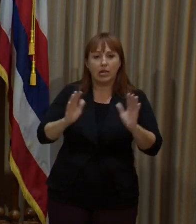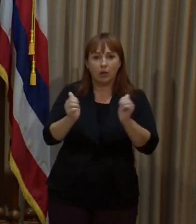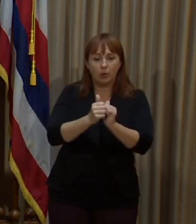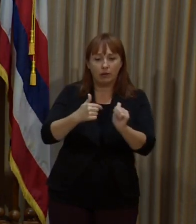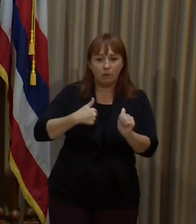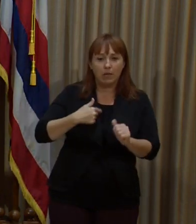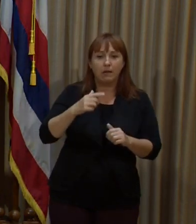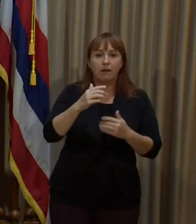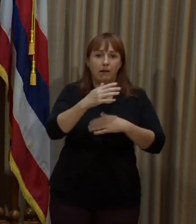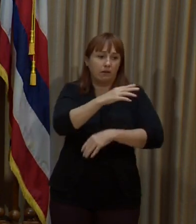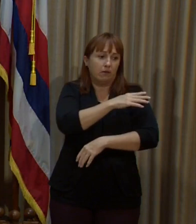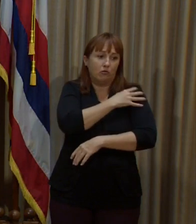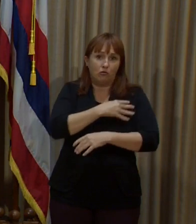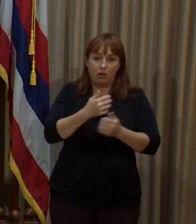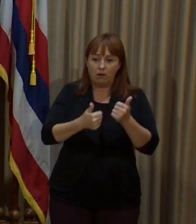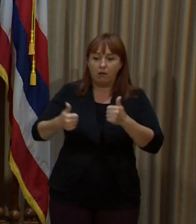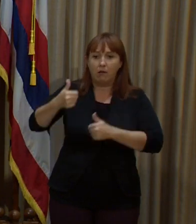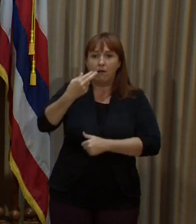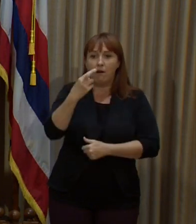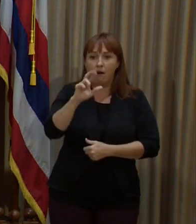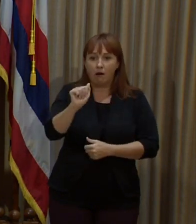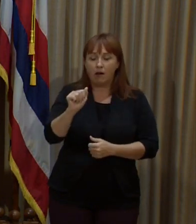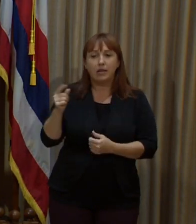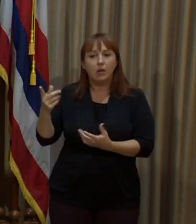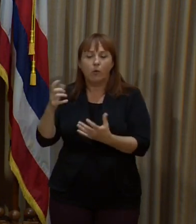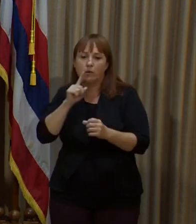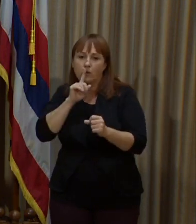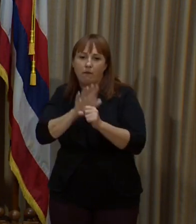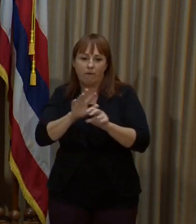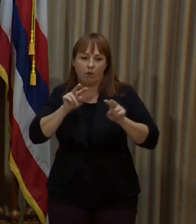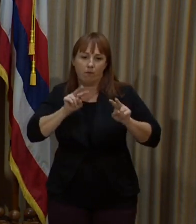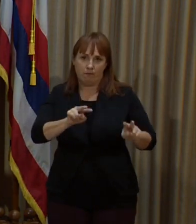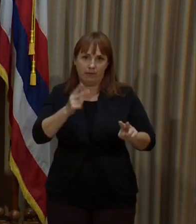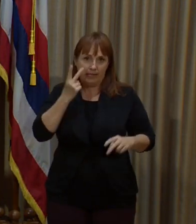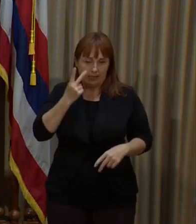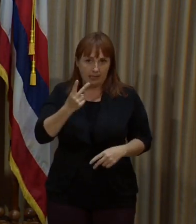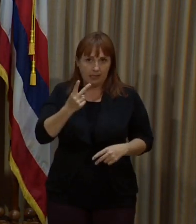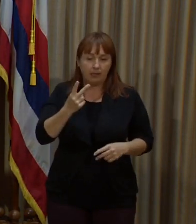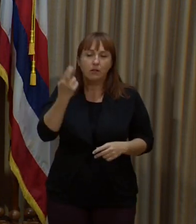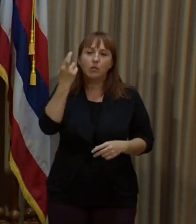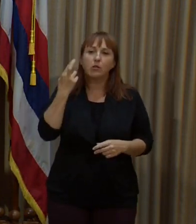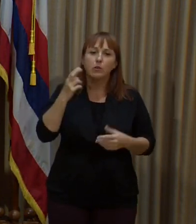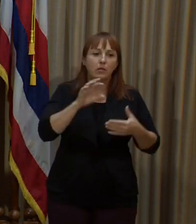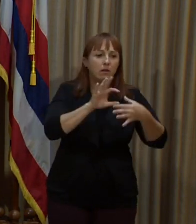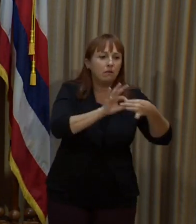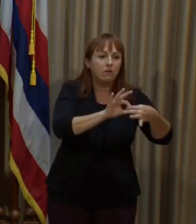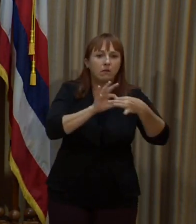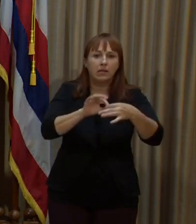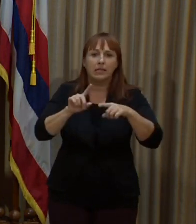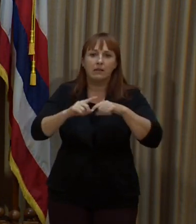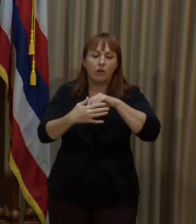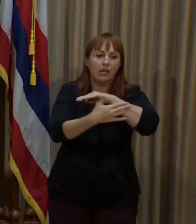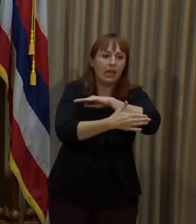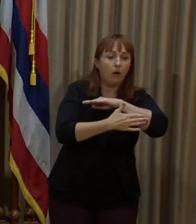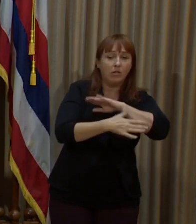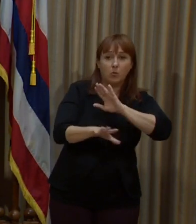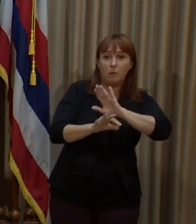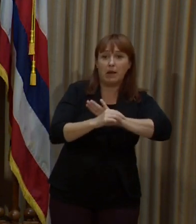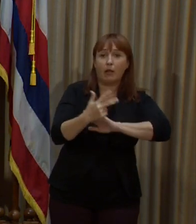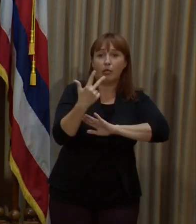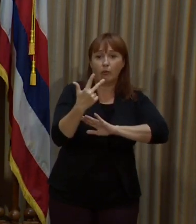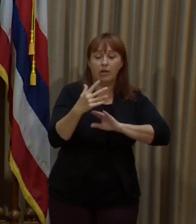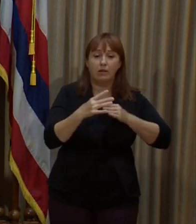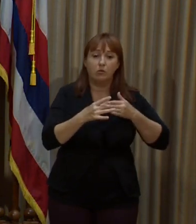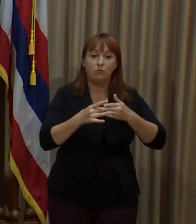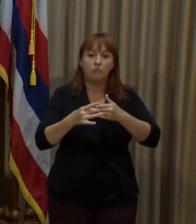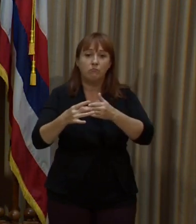that he wants to be able to verify this. That's why we're working with these companies, and there are many of them out there. We've chosen three to help